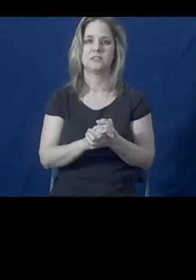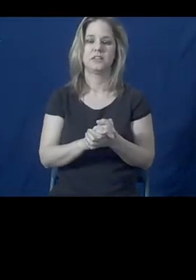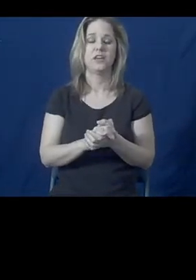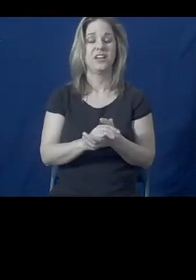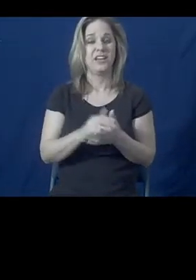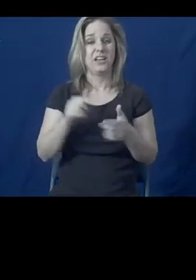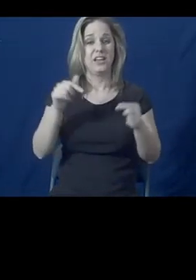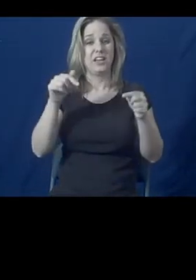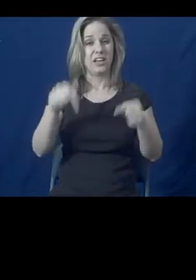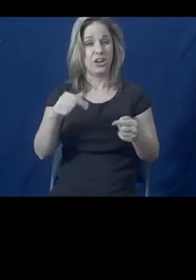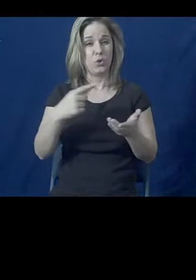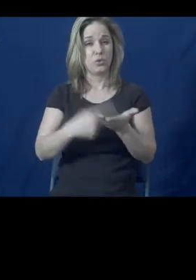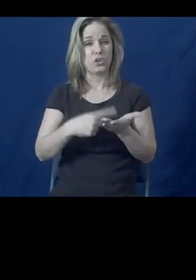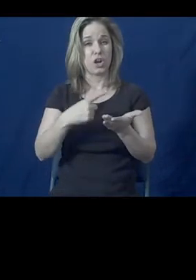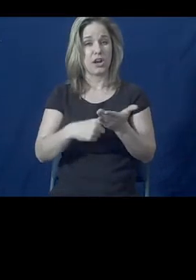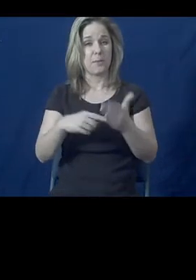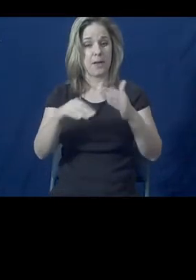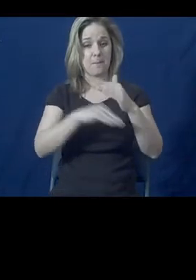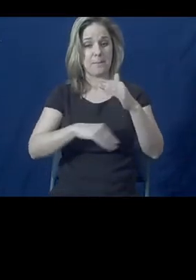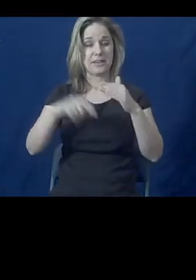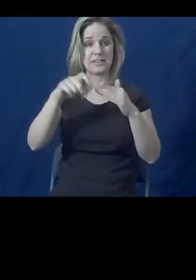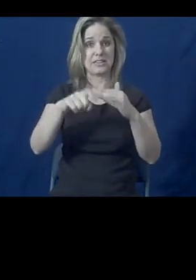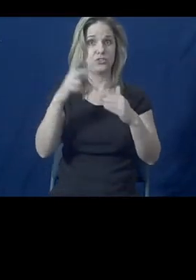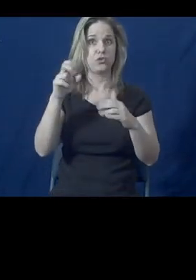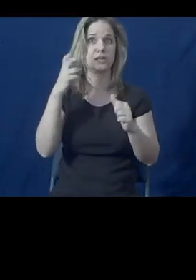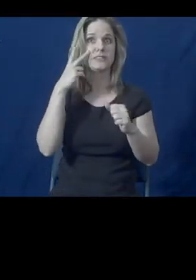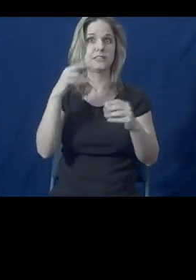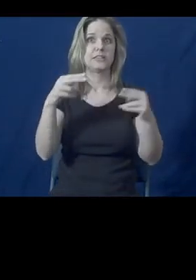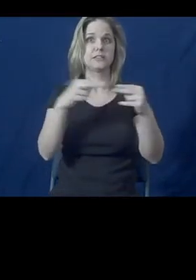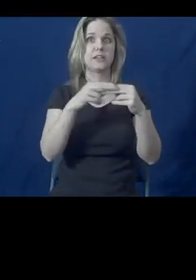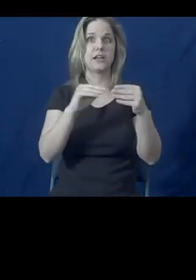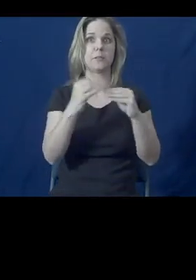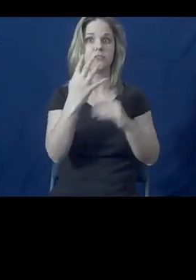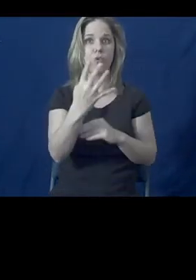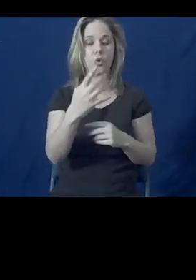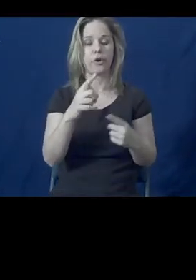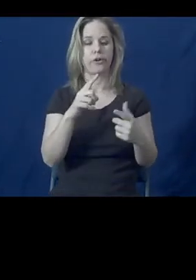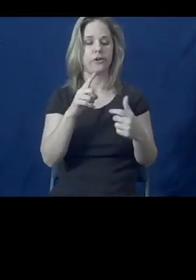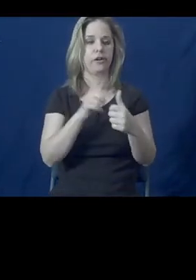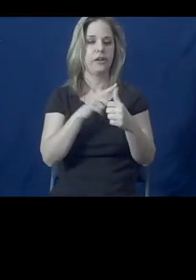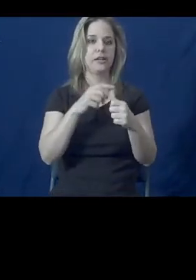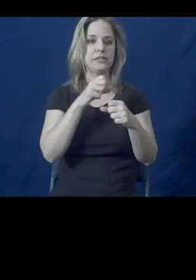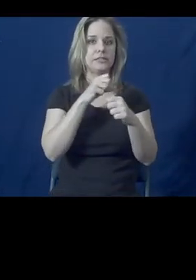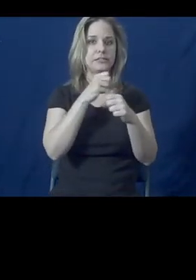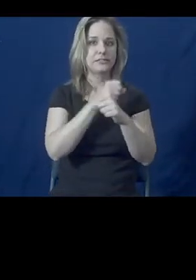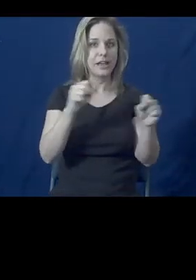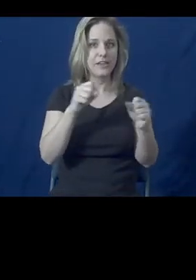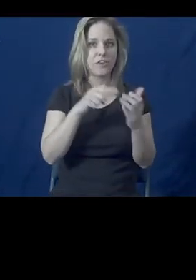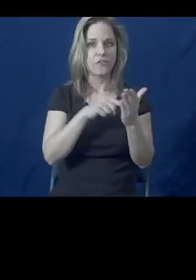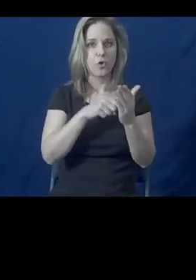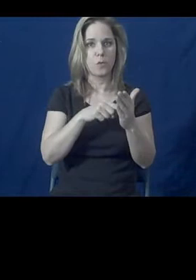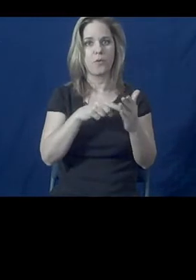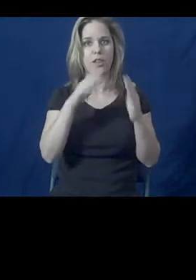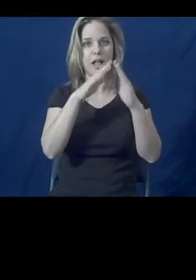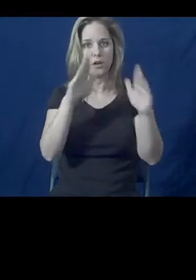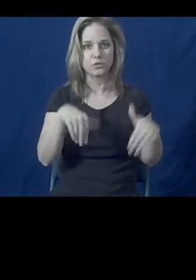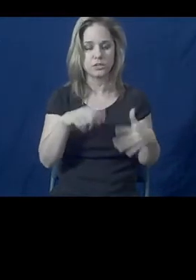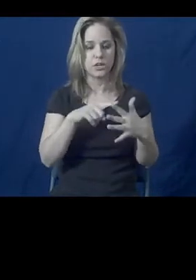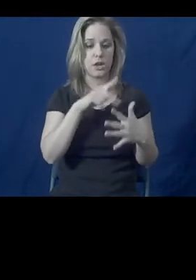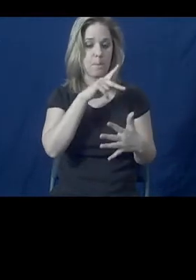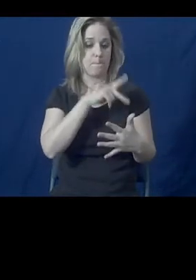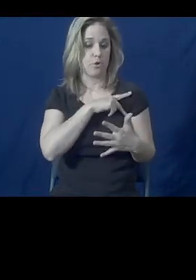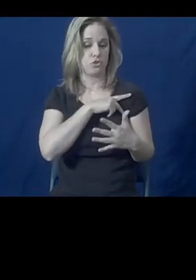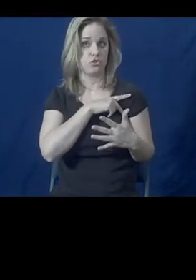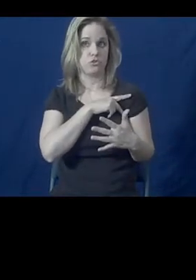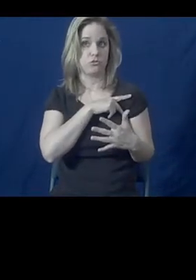we're talking here about the basic needs that you'll see there on slide four, safe, affordable housing, personal stability and safety, and